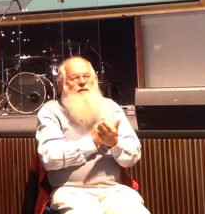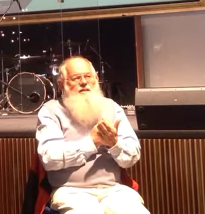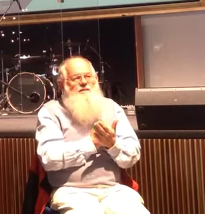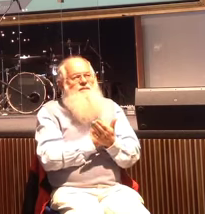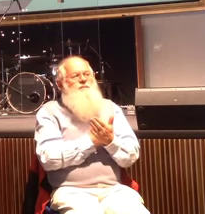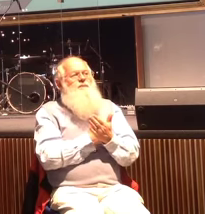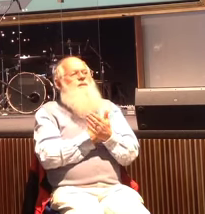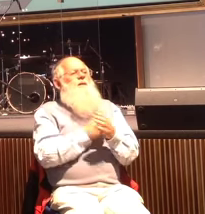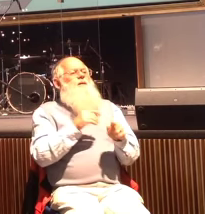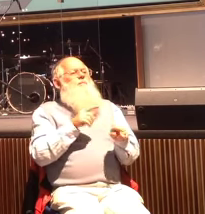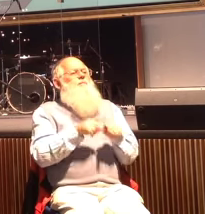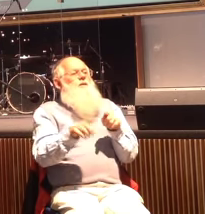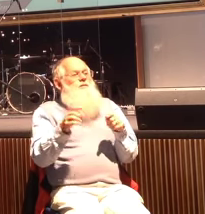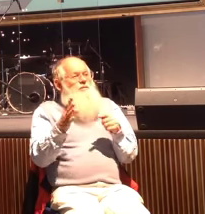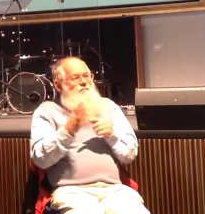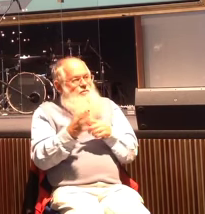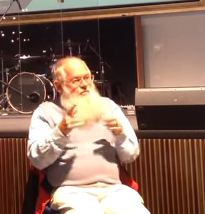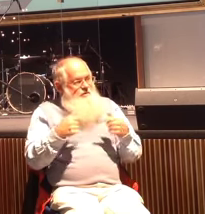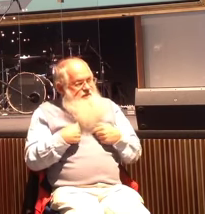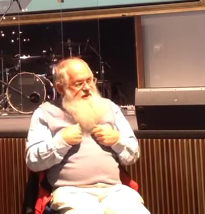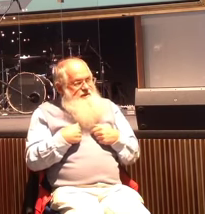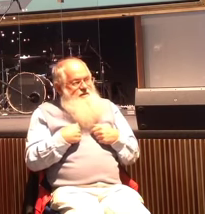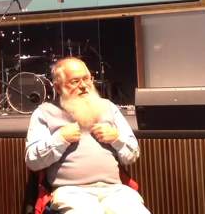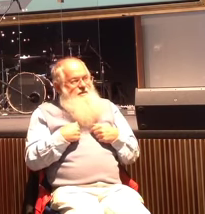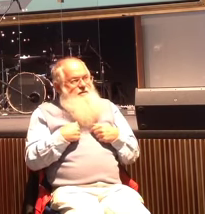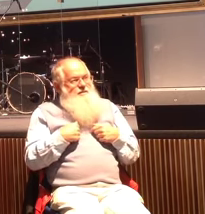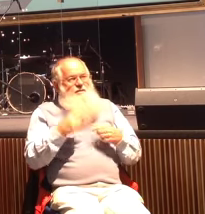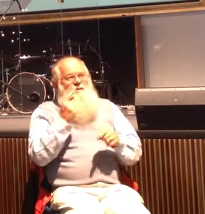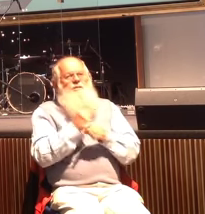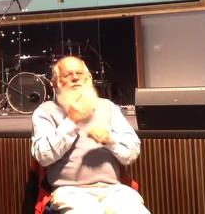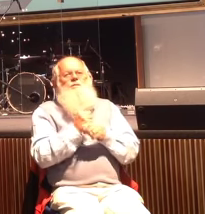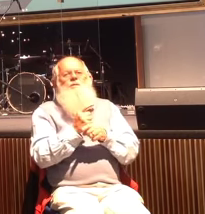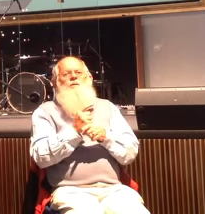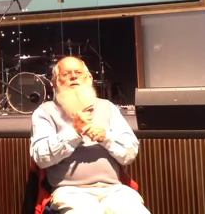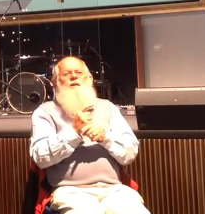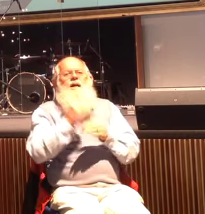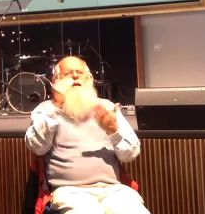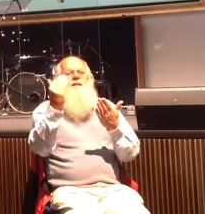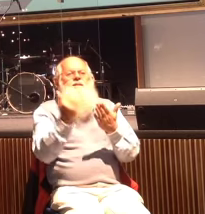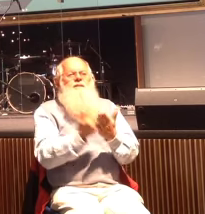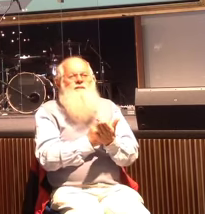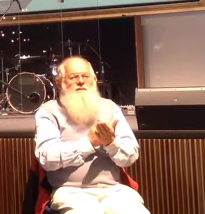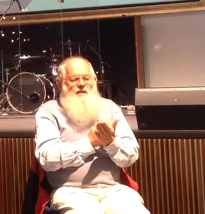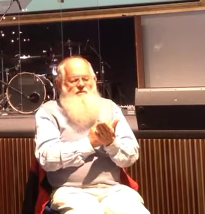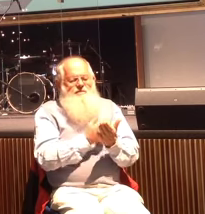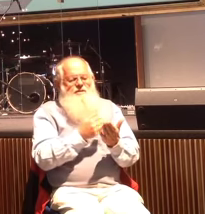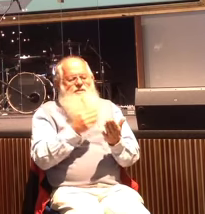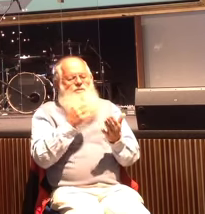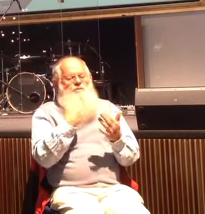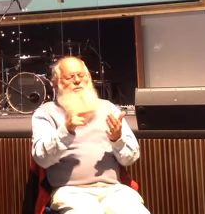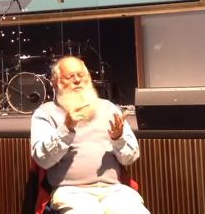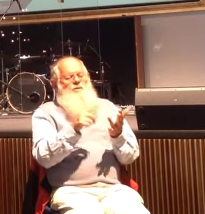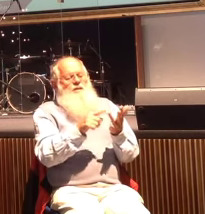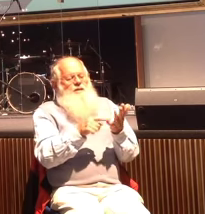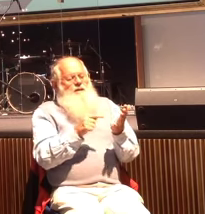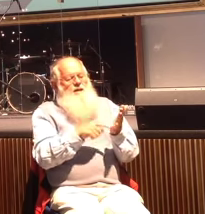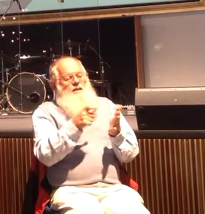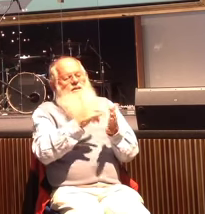importantly for me, which I find exciting, it talks about salvation to outcasts and to Gentiles. Because we all know that, you know, we have